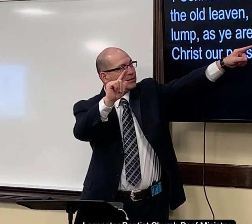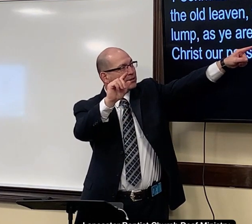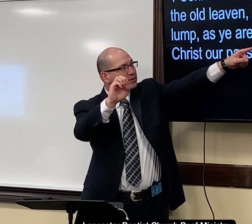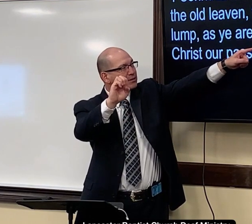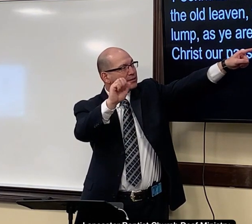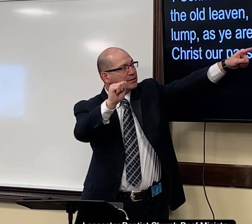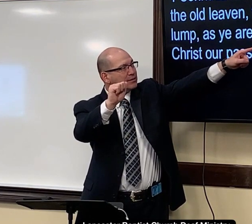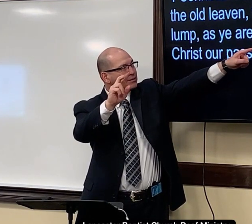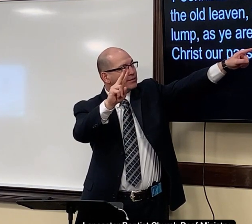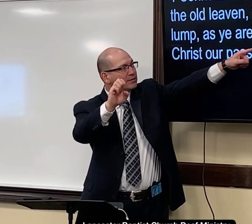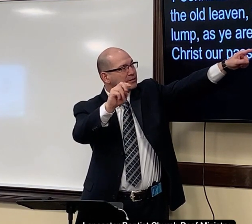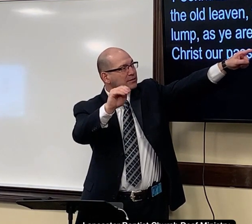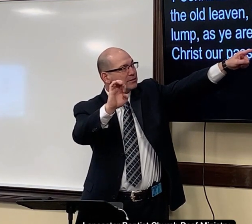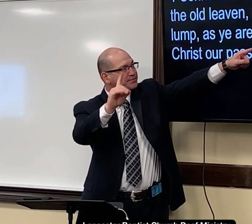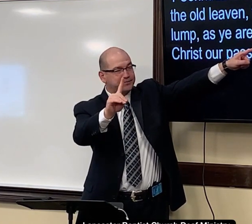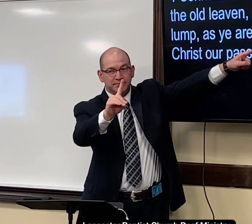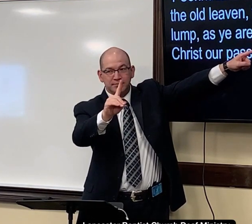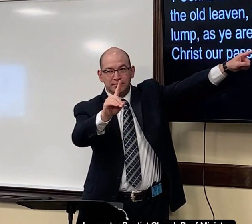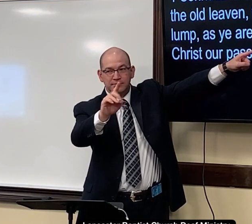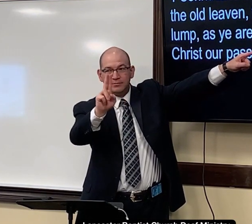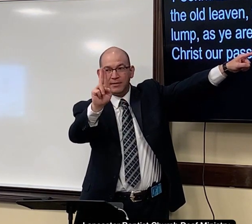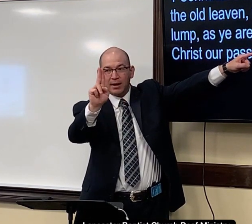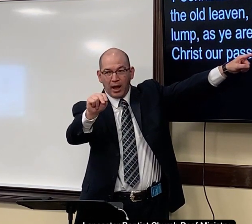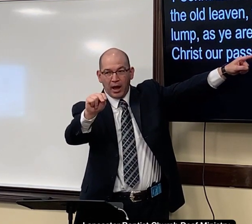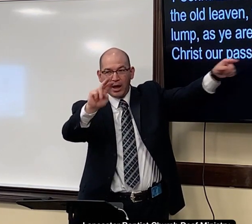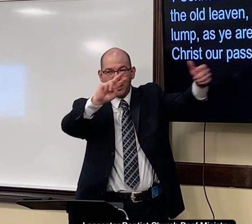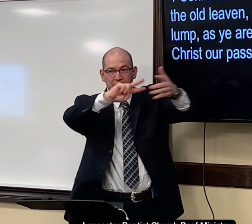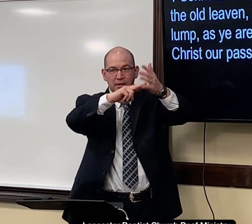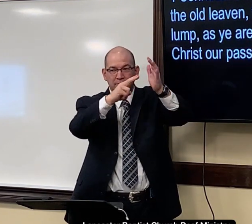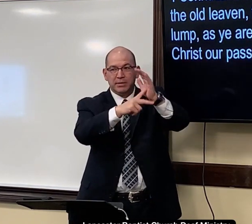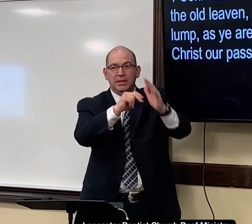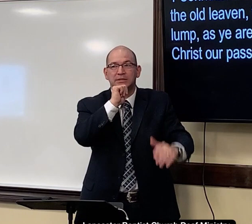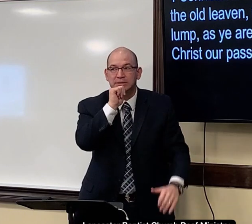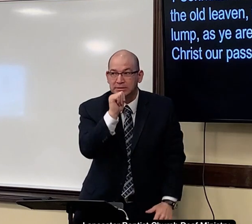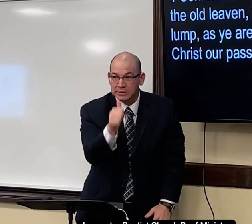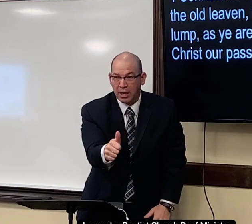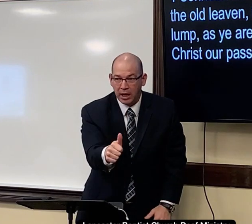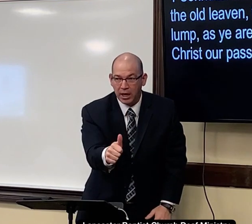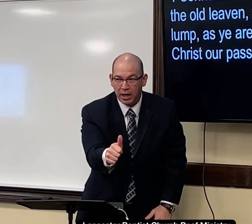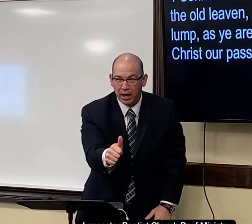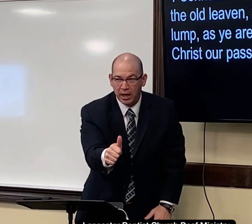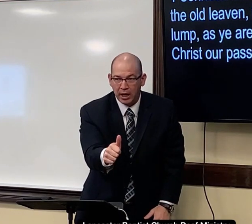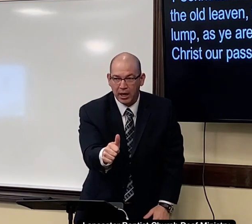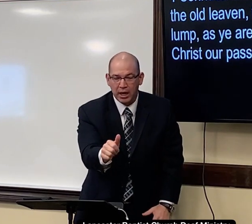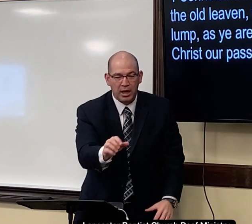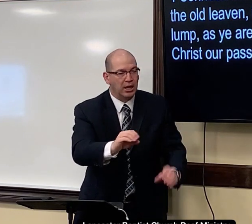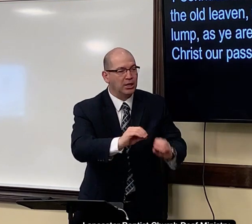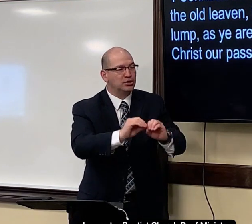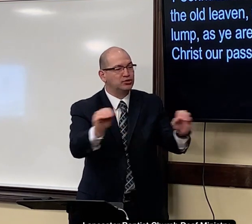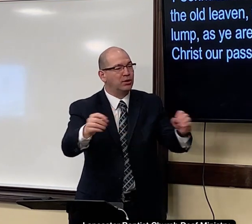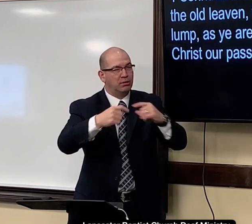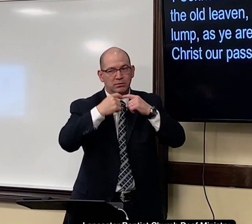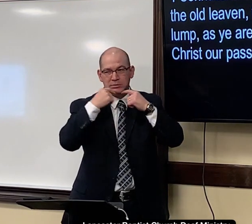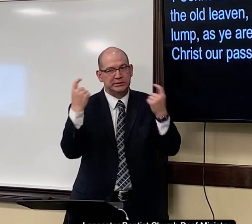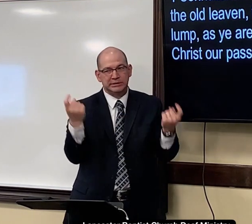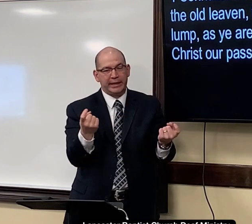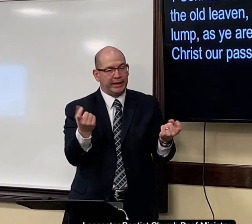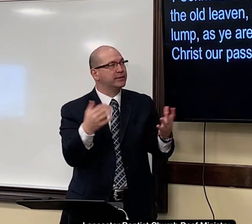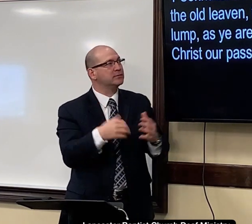and the bible says as ye are unleavened un means without or not leavened there is none